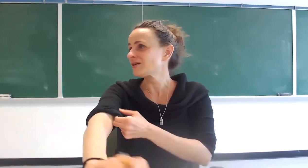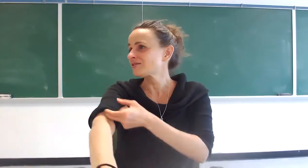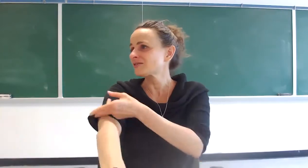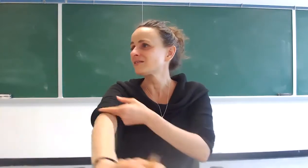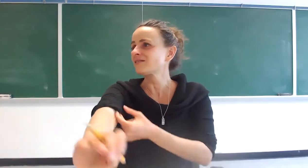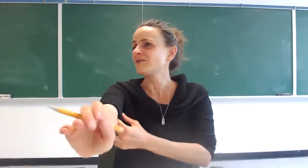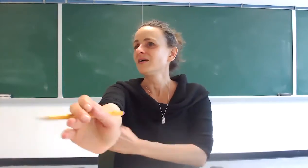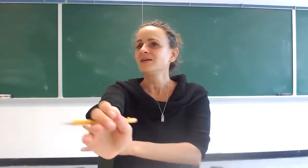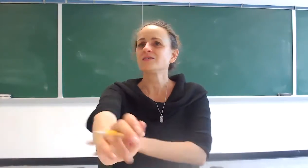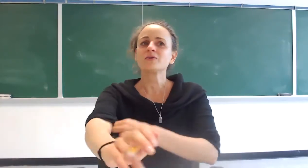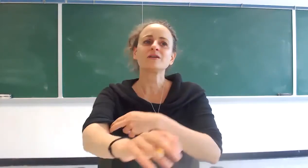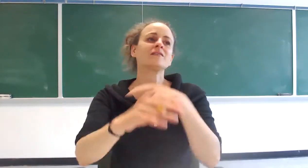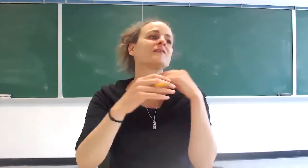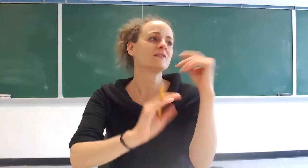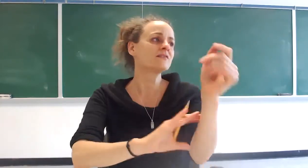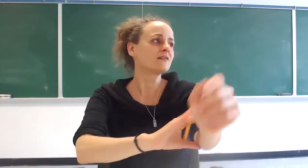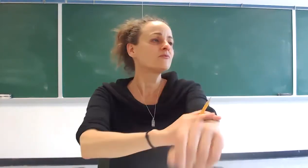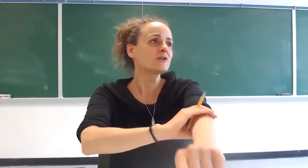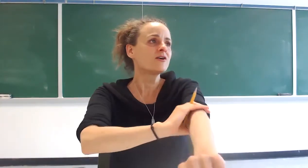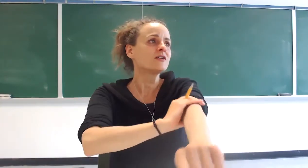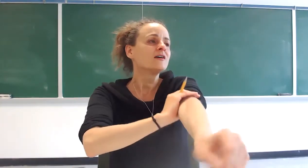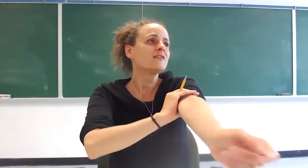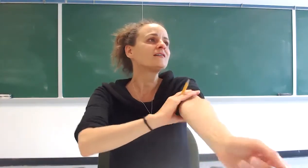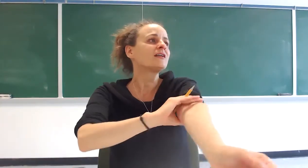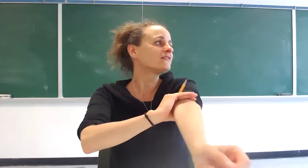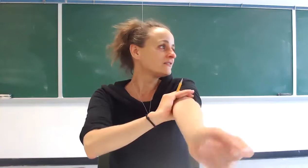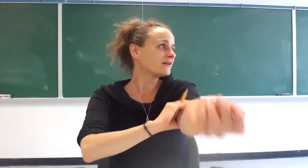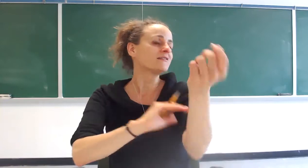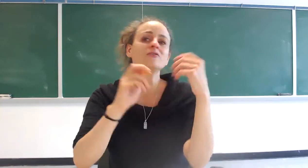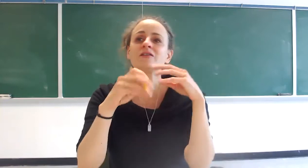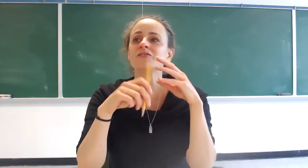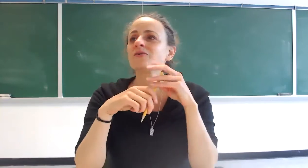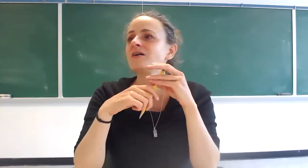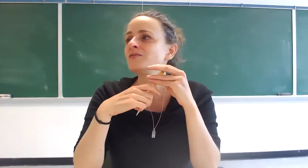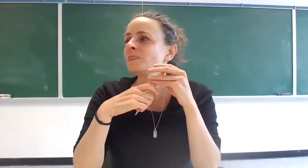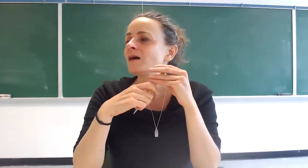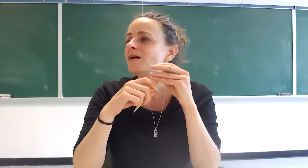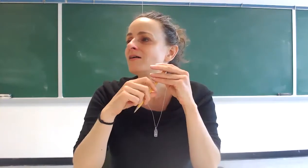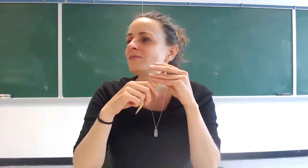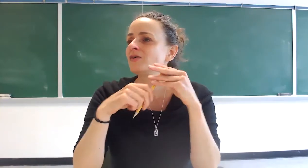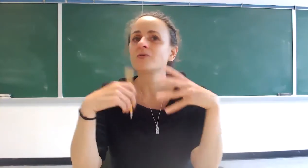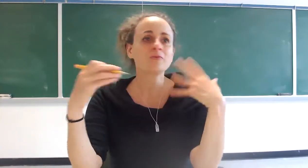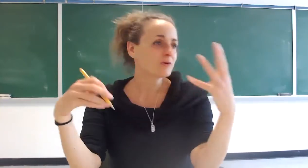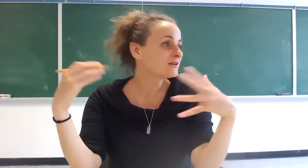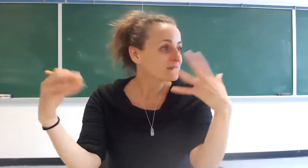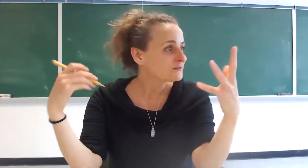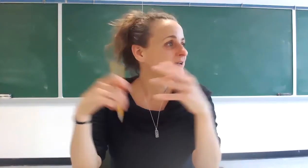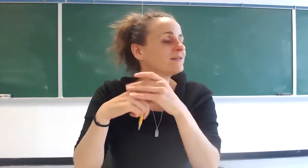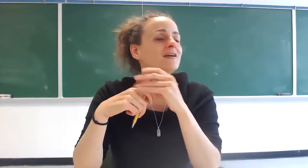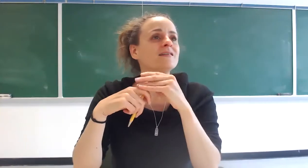actually so this one is is is a pretty hard that class the texts are not so hard they're more poetic right and